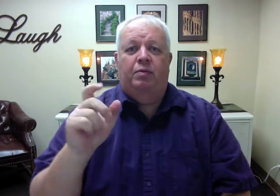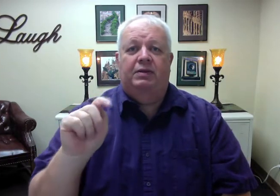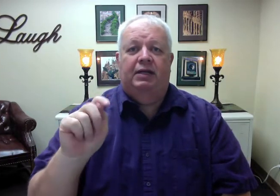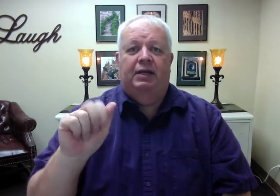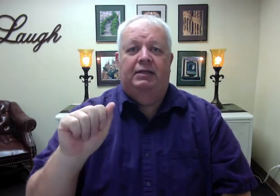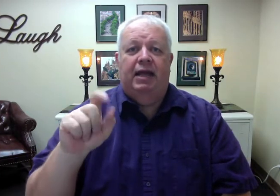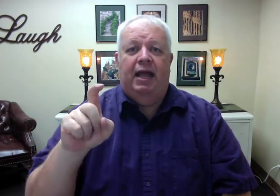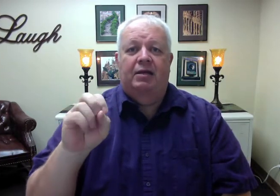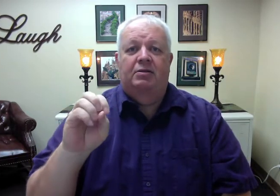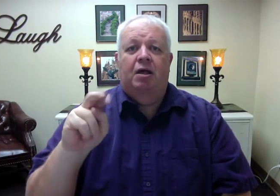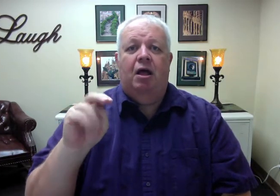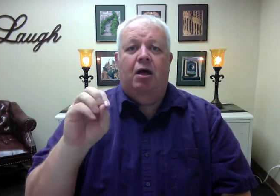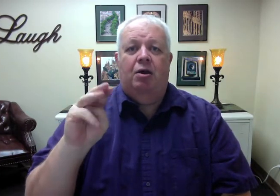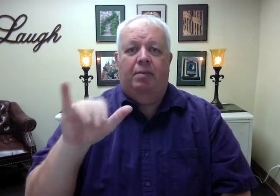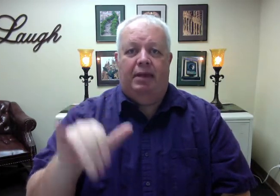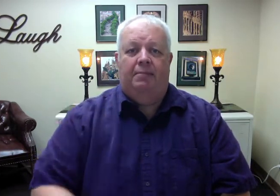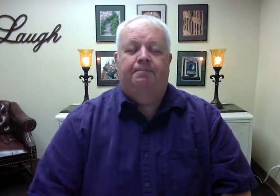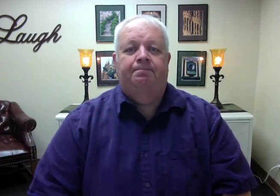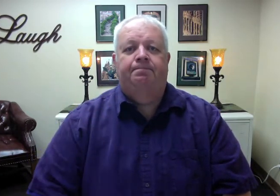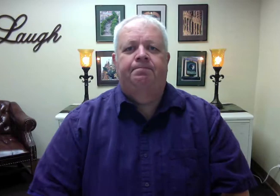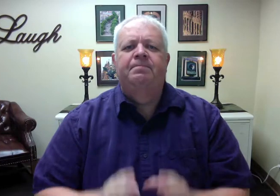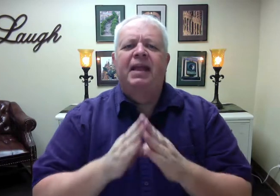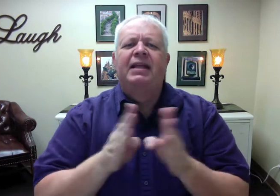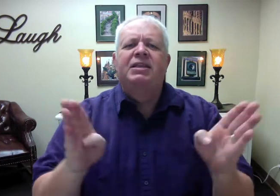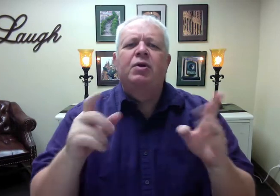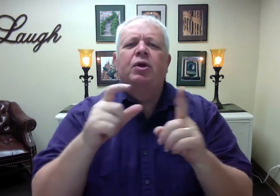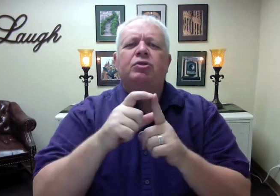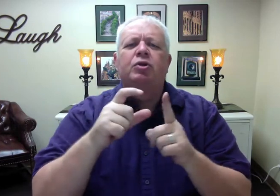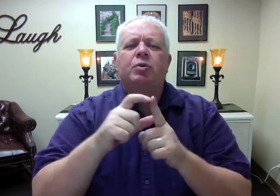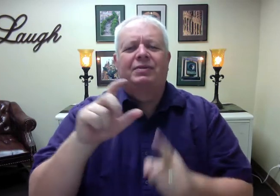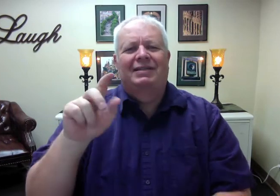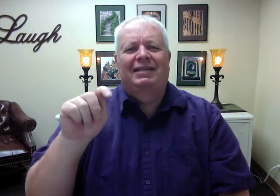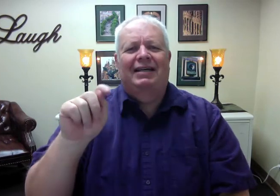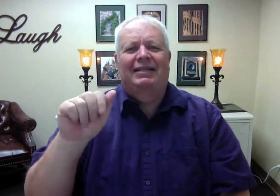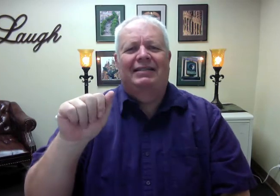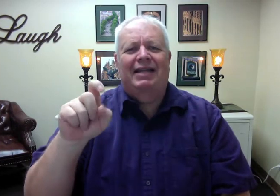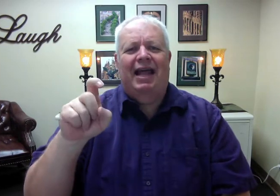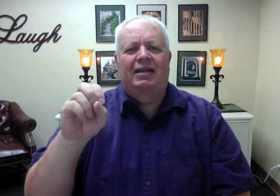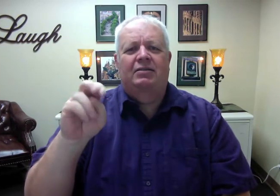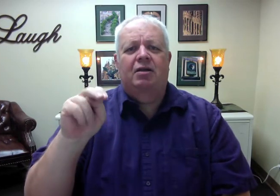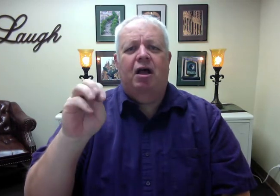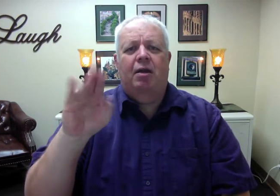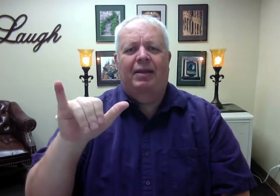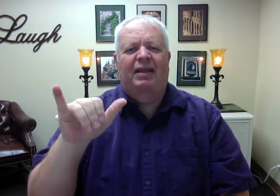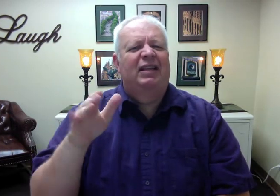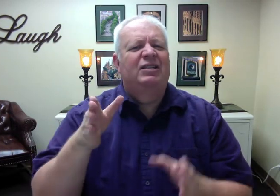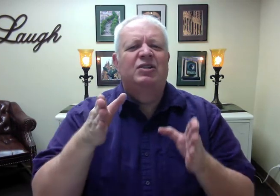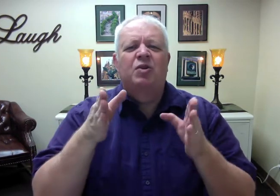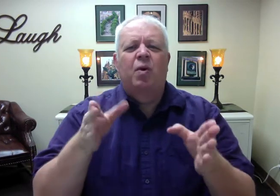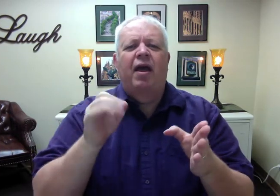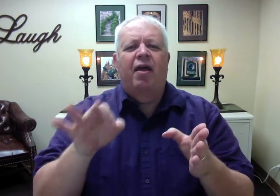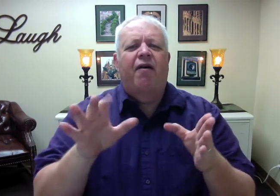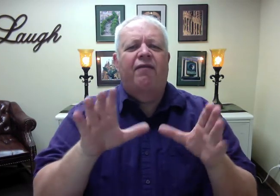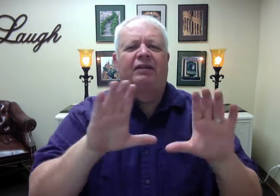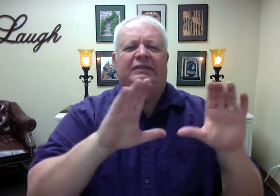In general terms, a taxonomy is just a way of classifying things